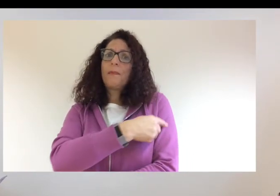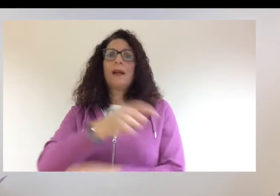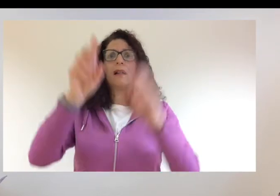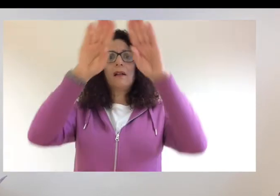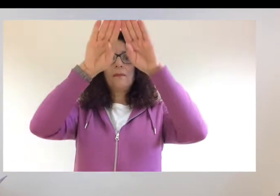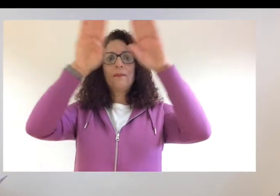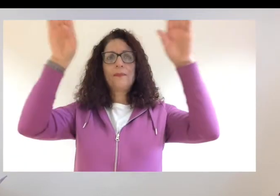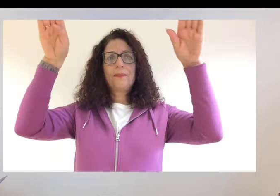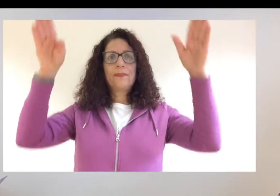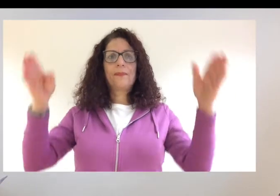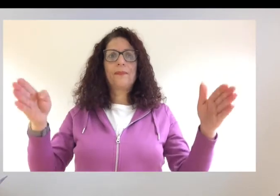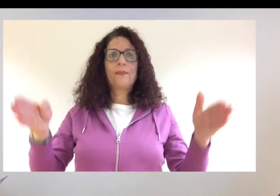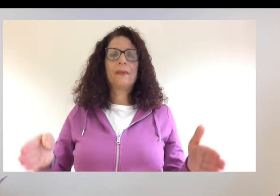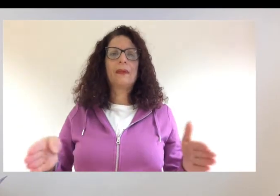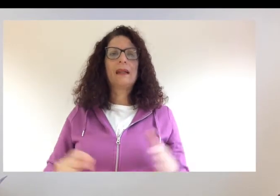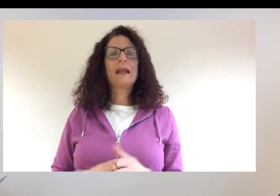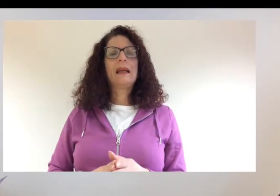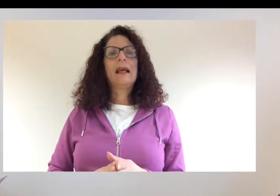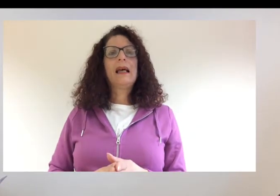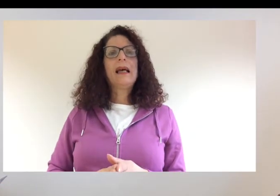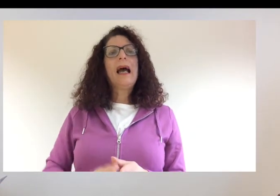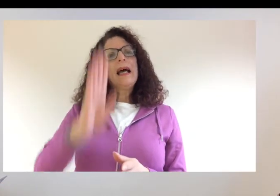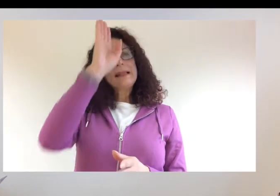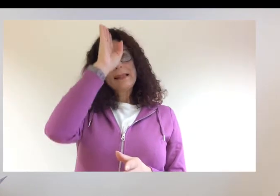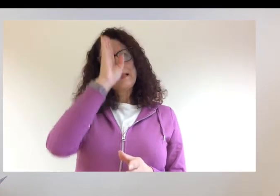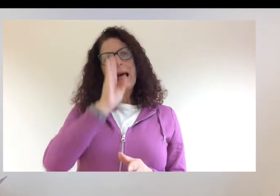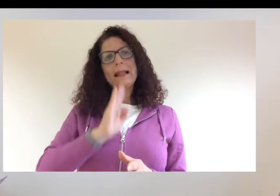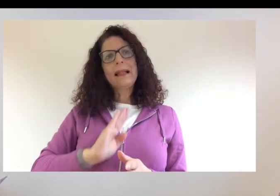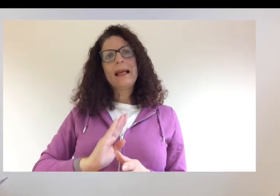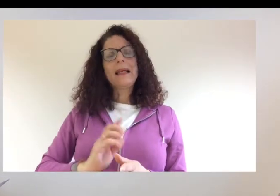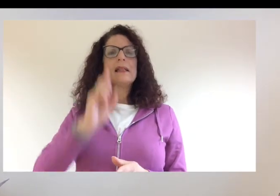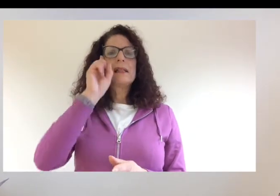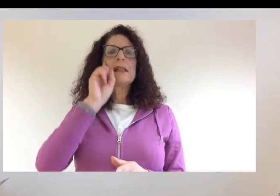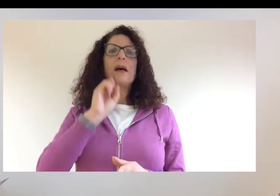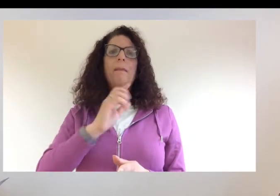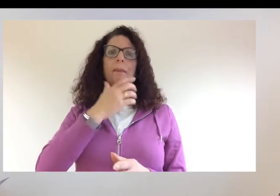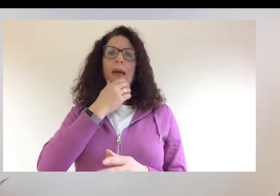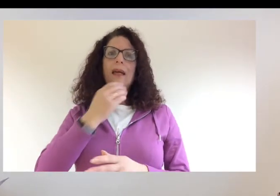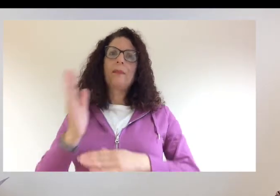Sadly, some people can die from coronavirus.